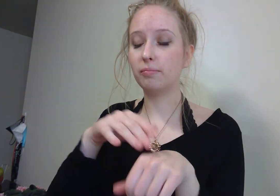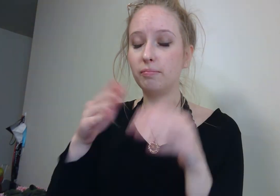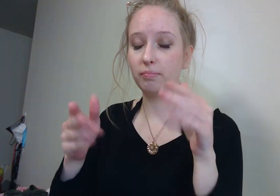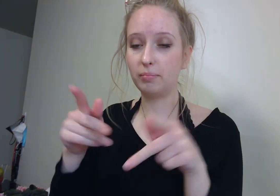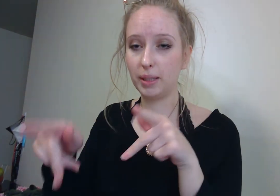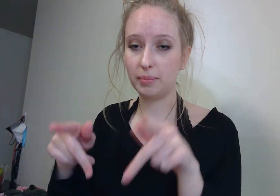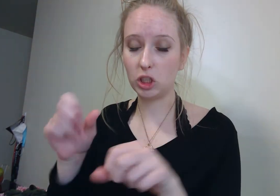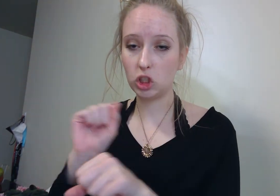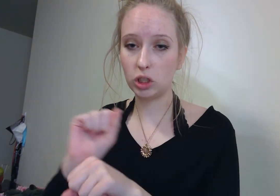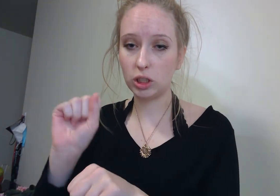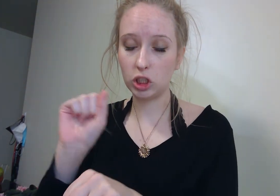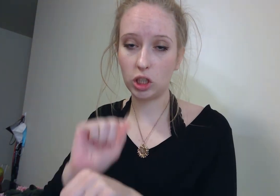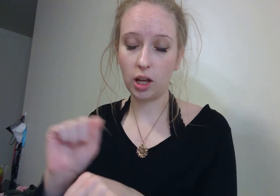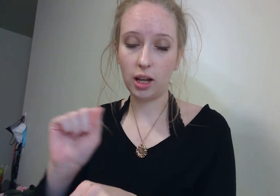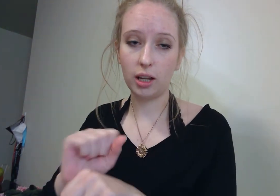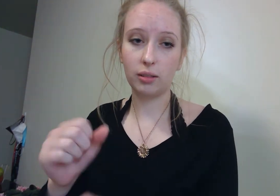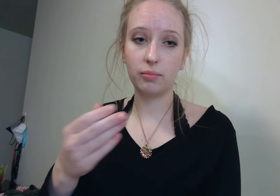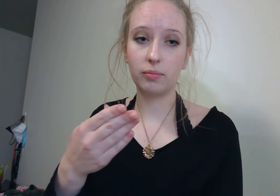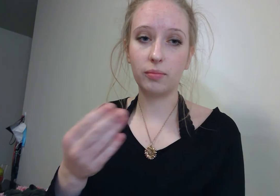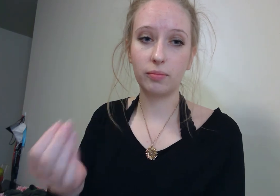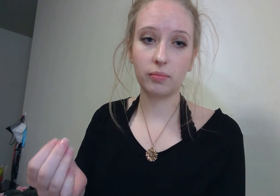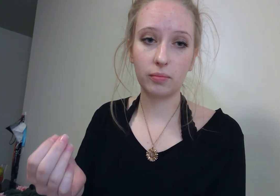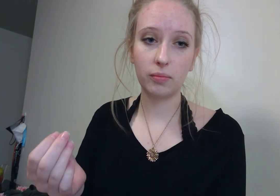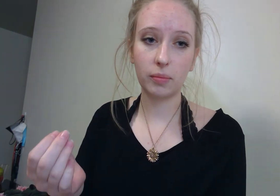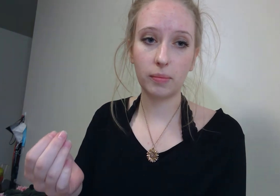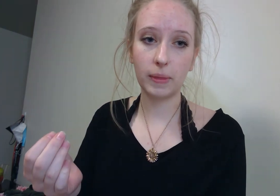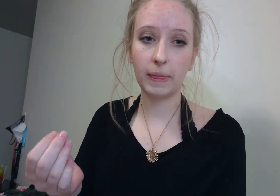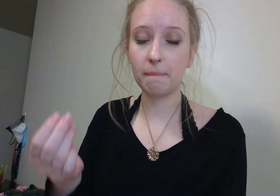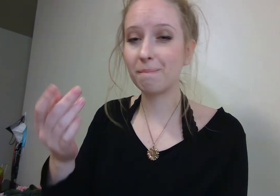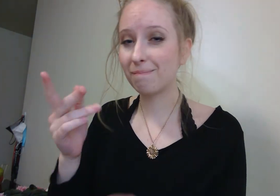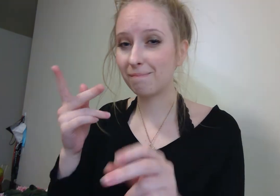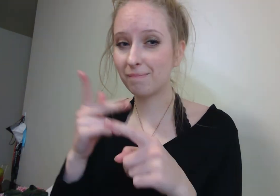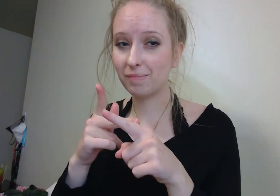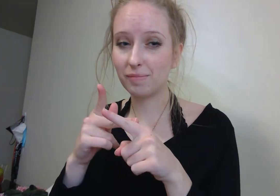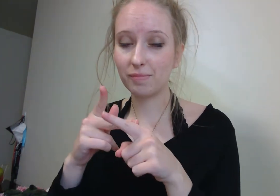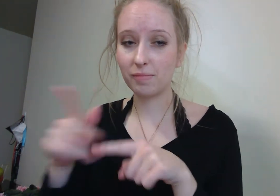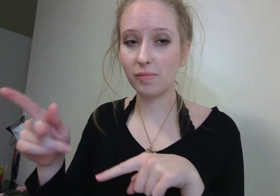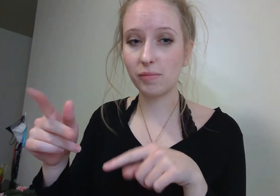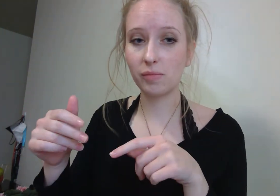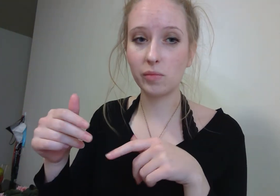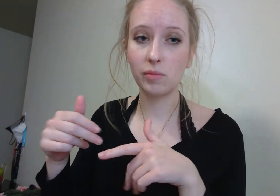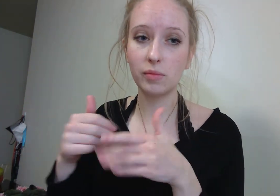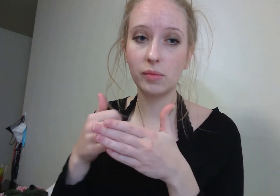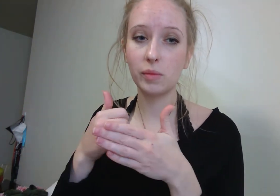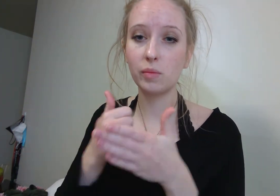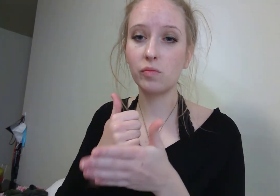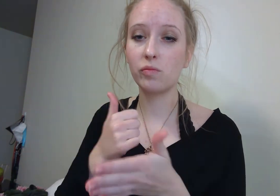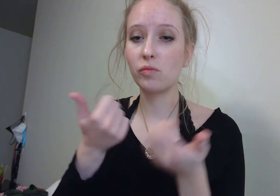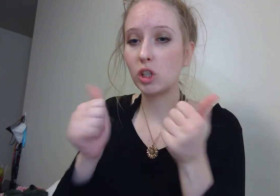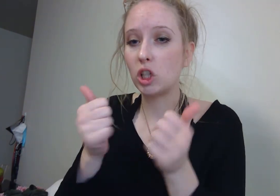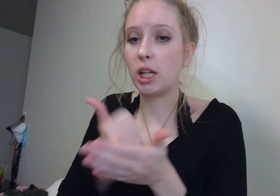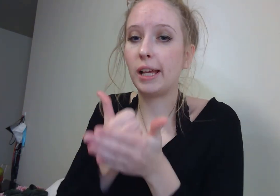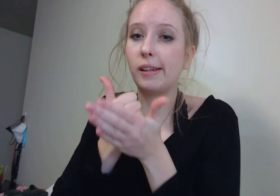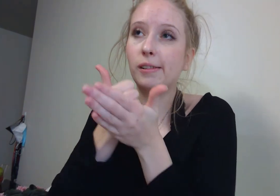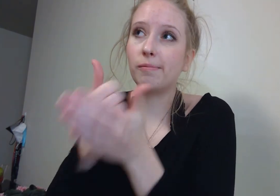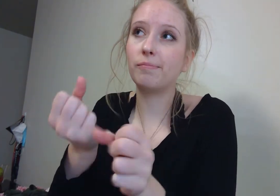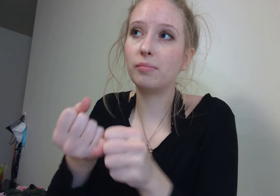working in this area might work with companies and businesses to help create happier and healthier employees. This might